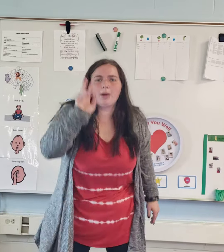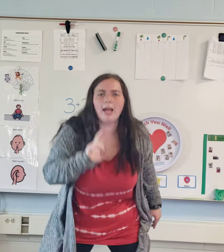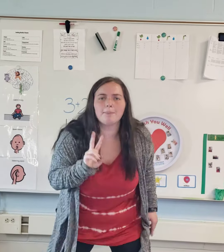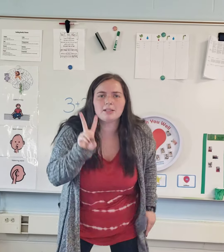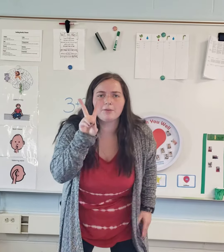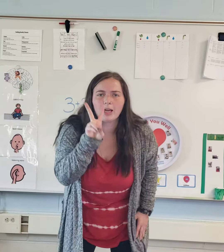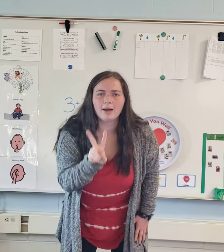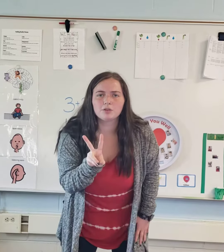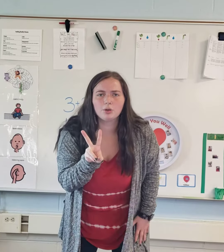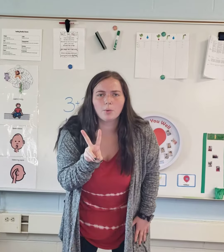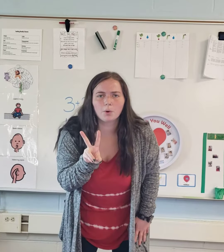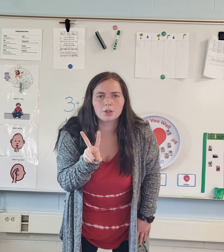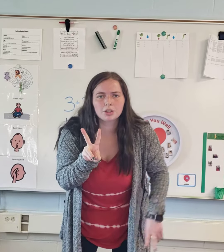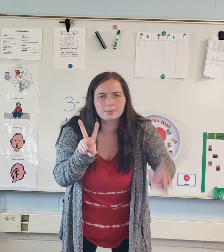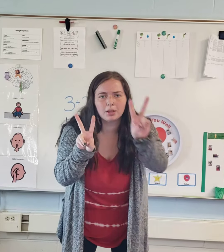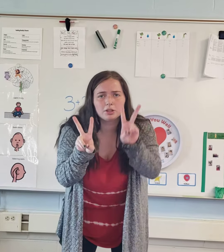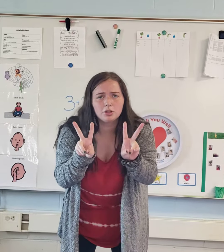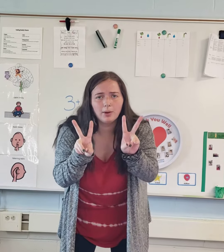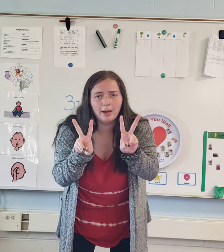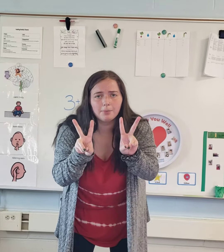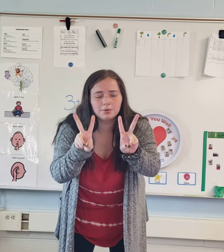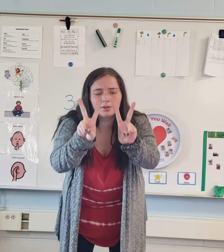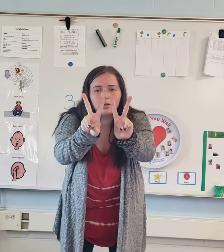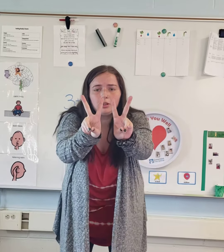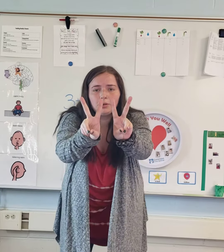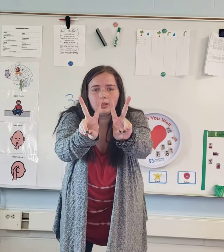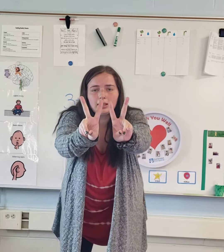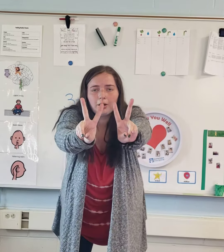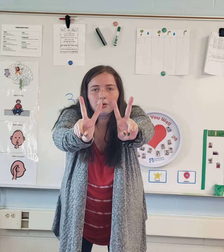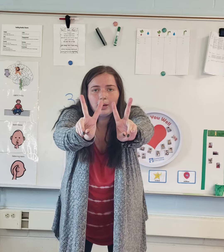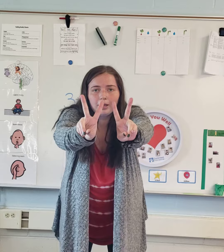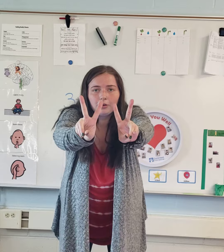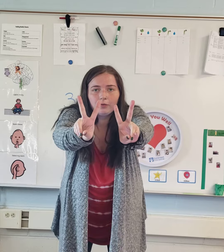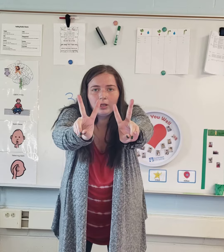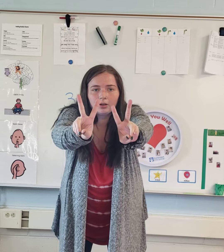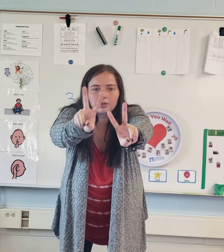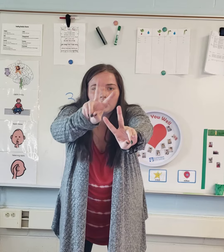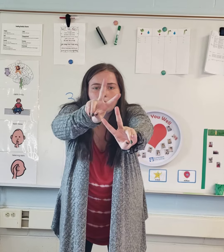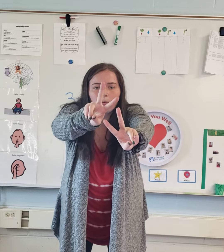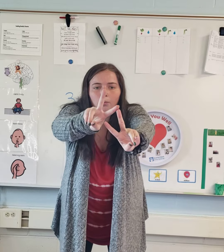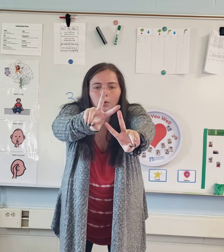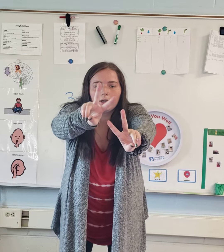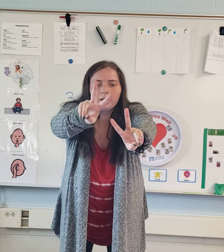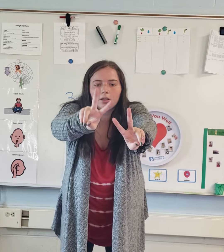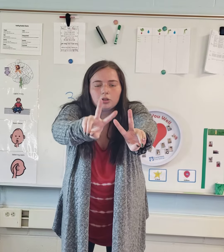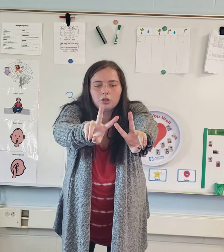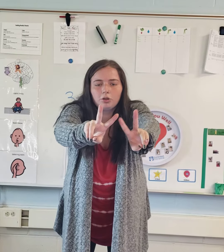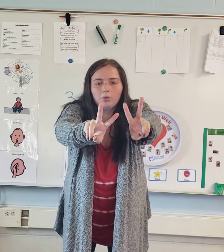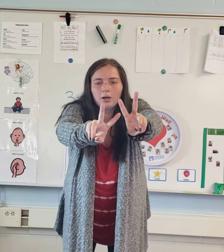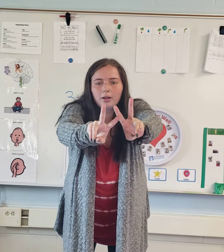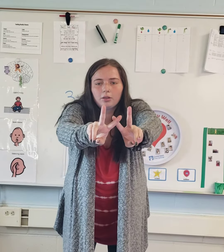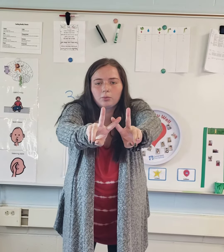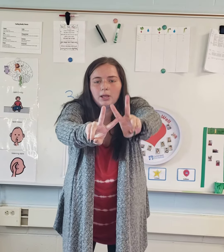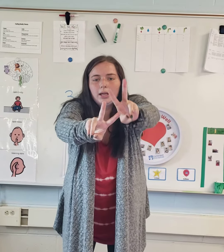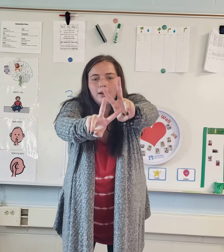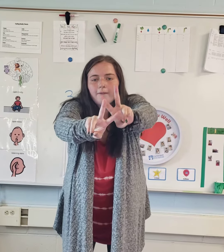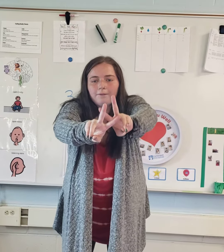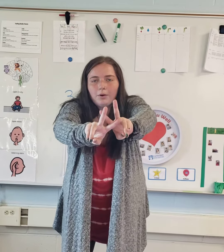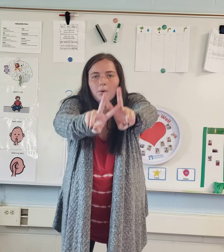happens if I have two oranges plus two apples? You can then count them on your fingers. One, two, three, four.